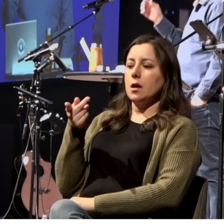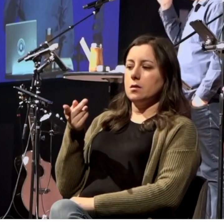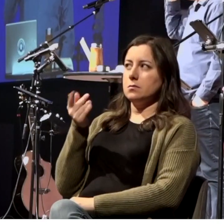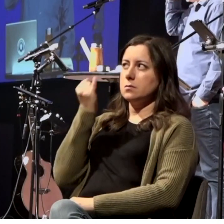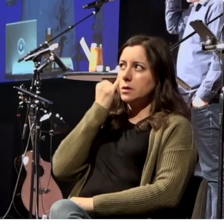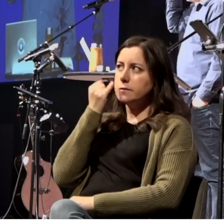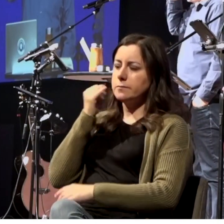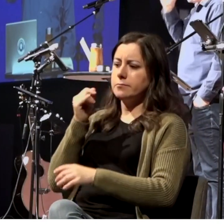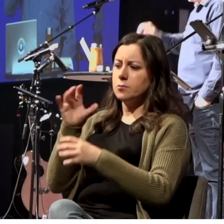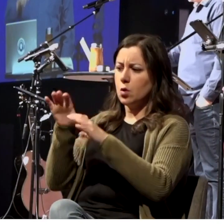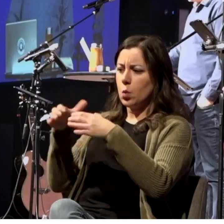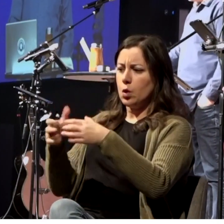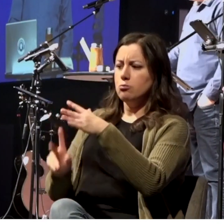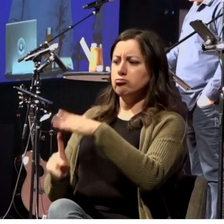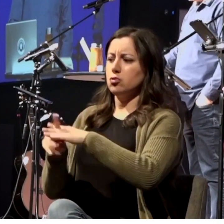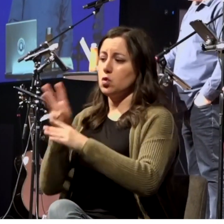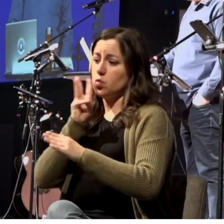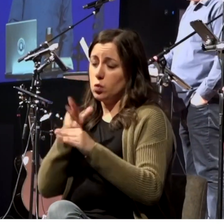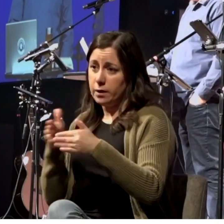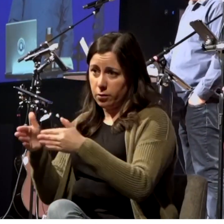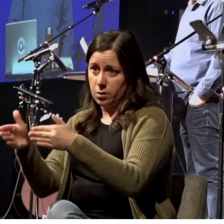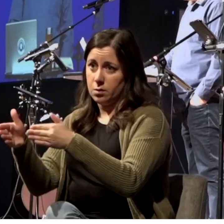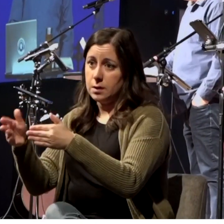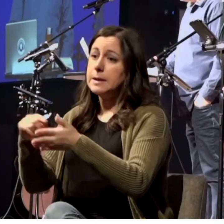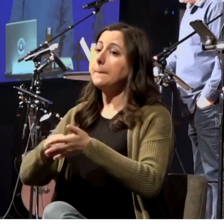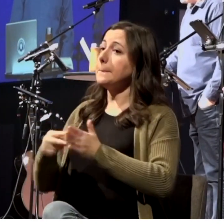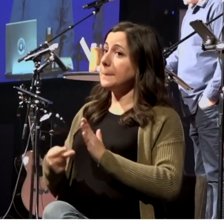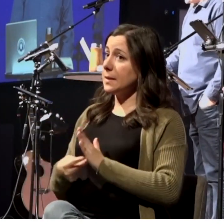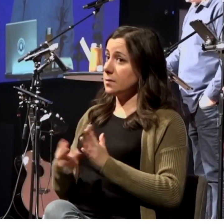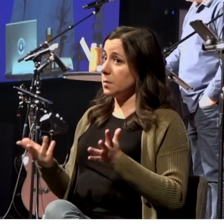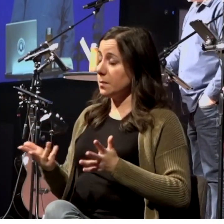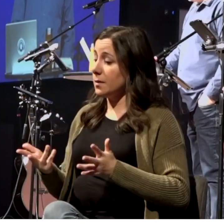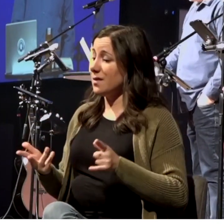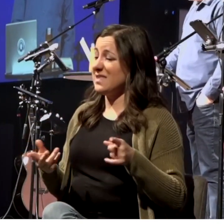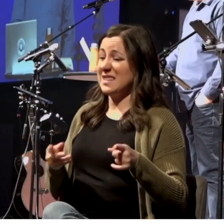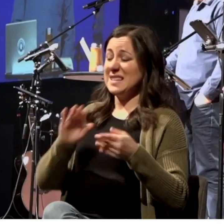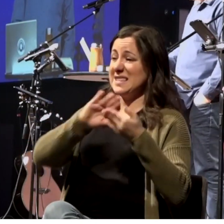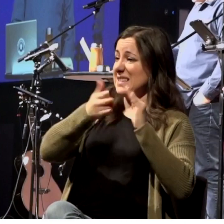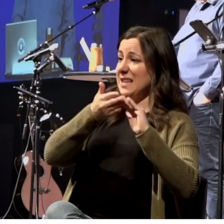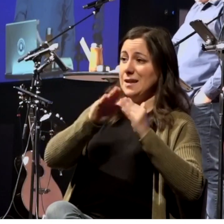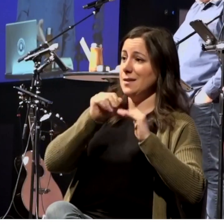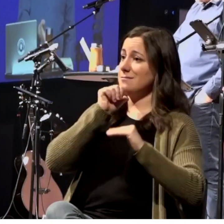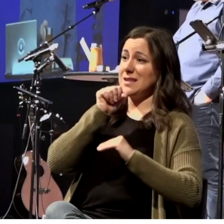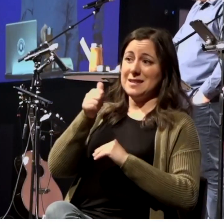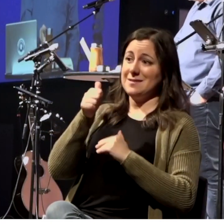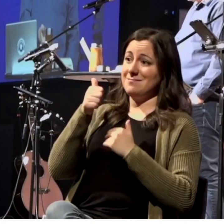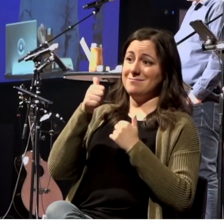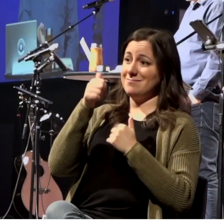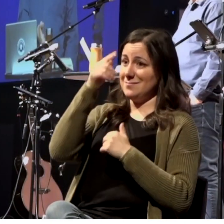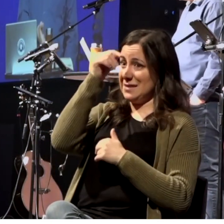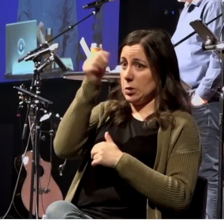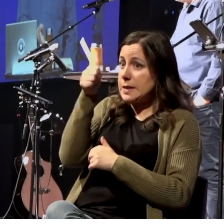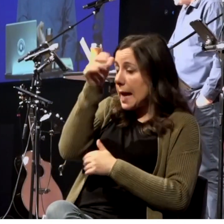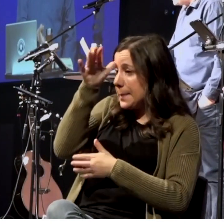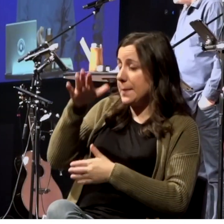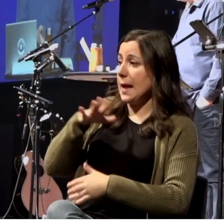Jewish men there in the city of Philippi. And as a matter of fact, not only don't they have 10 men,